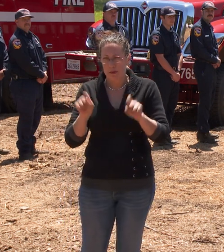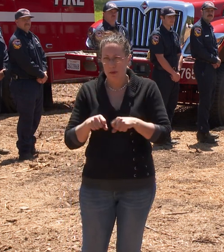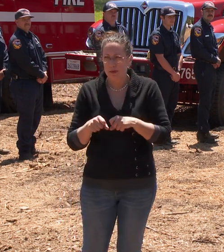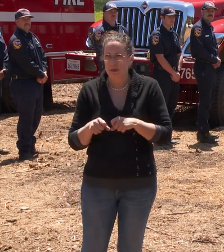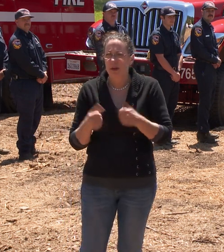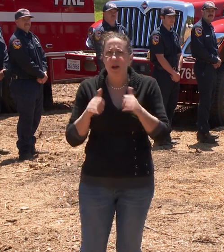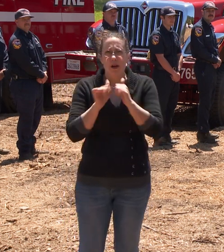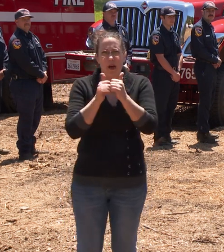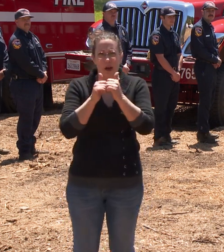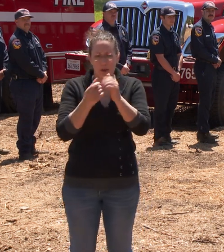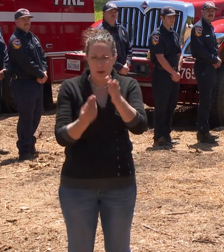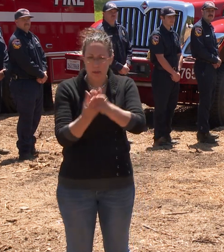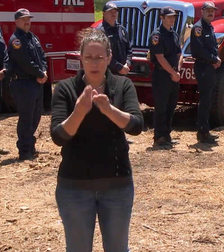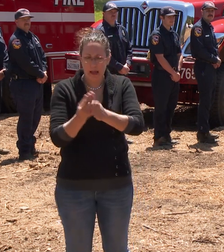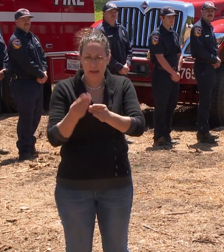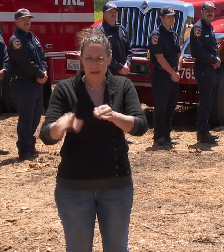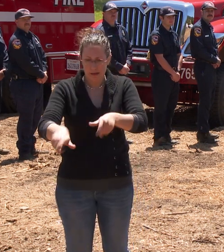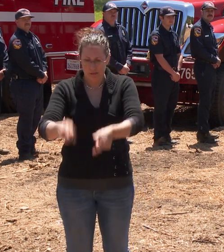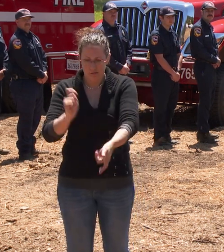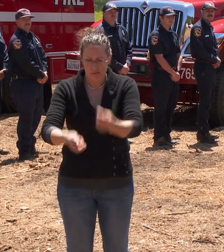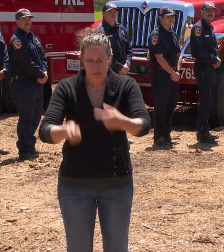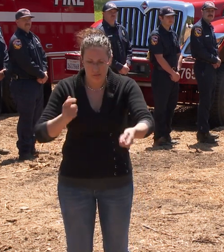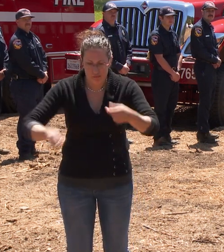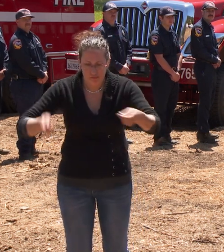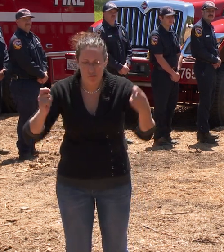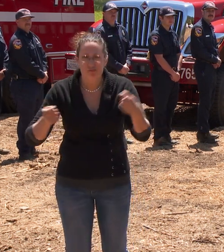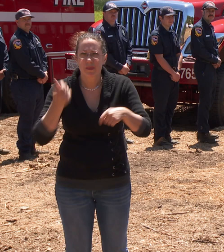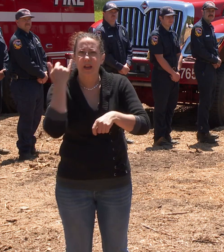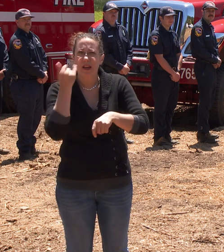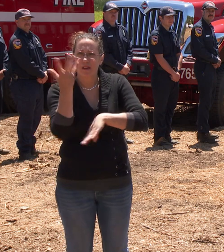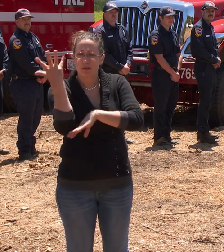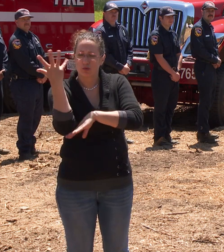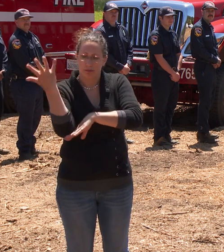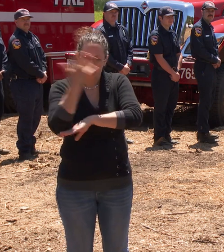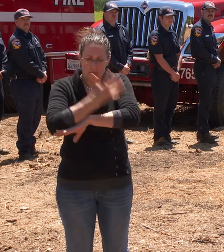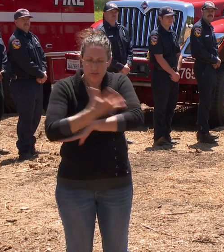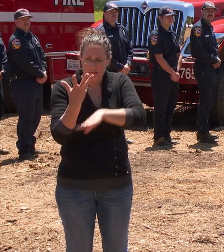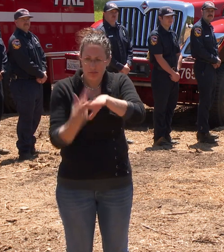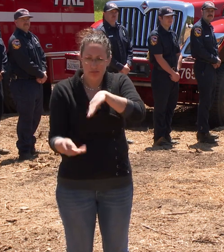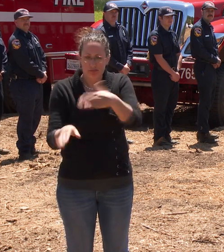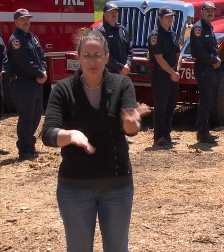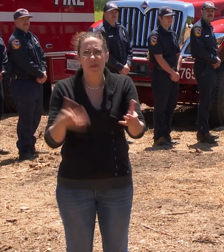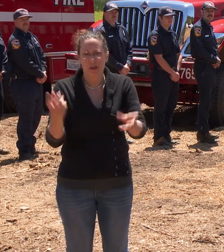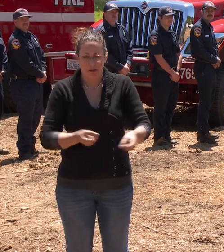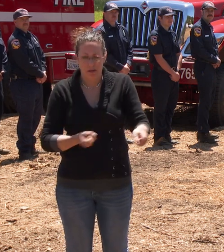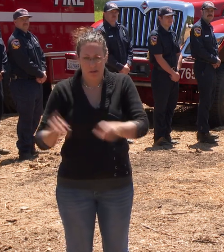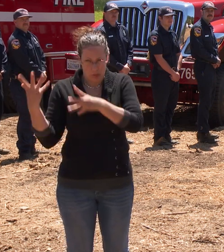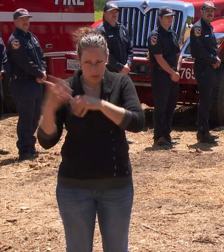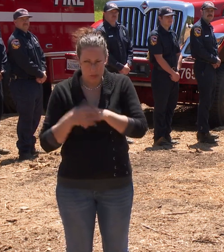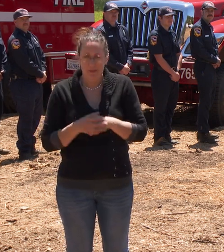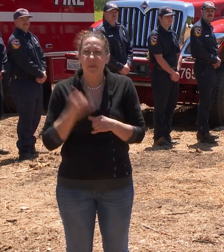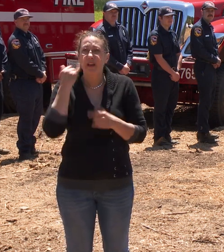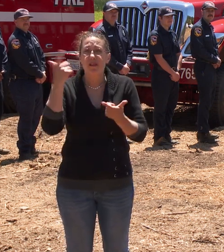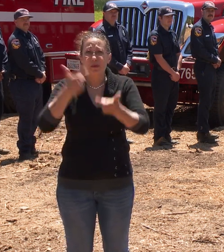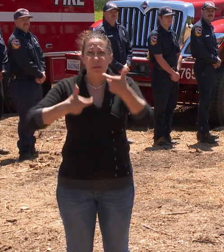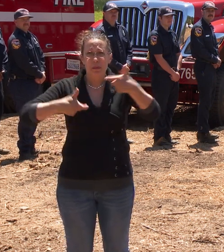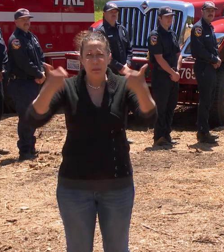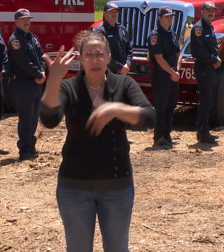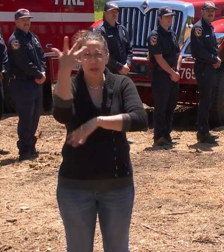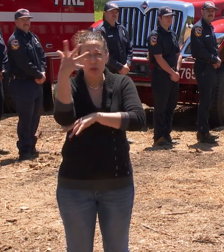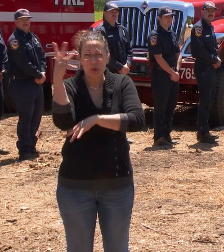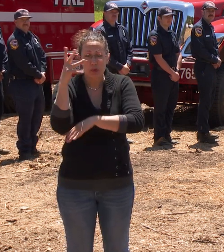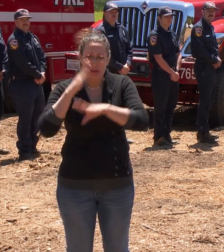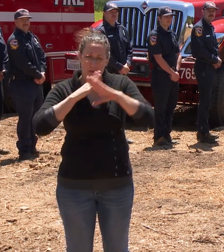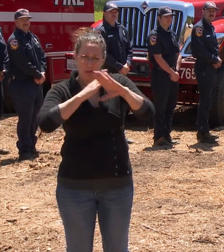thinning understory vegetation and removing dead and dying trees. We've also removed large hazard trees that could hinder evacuation and response capabilities.